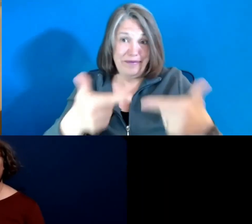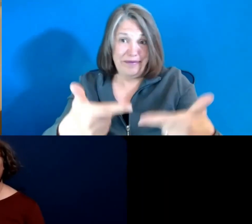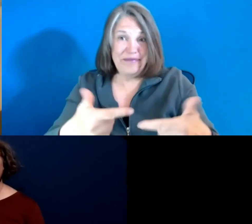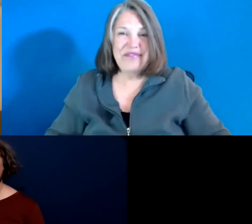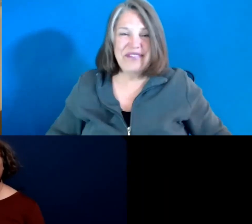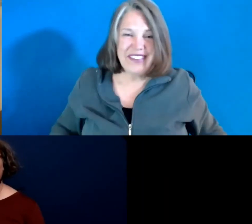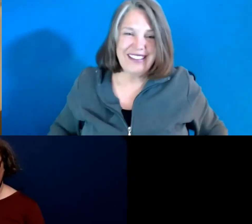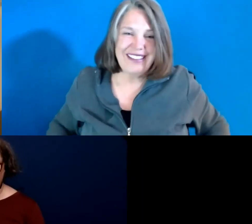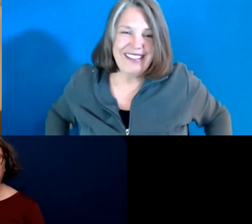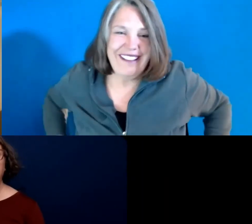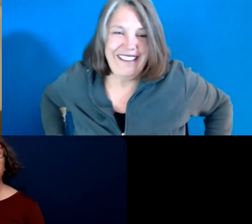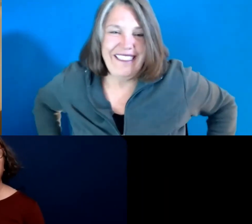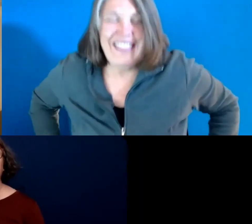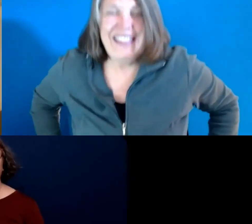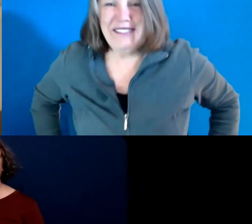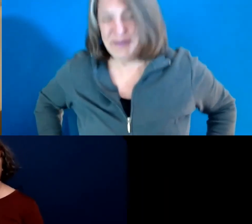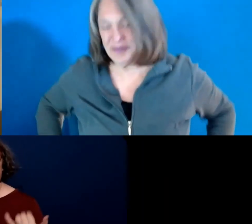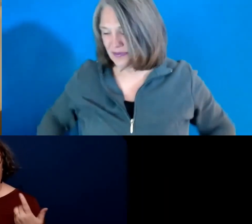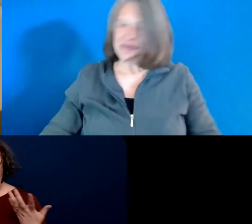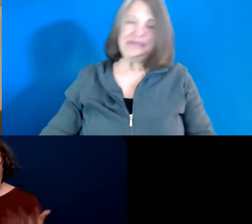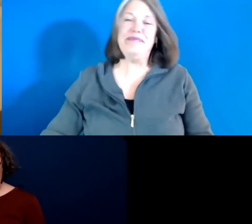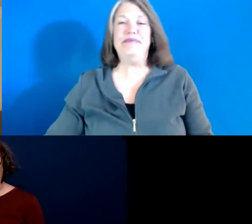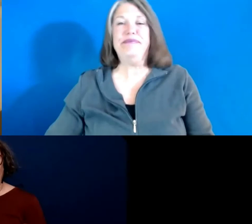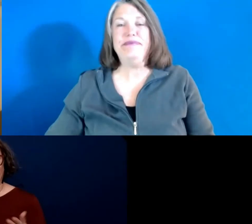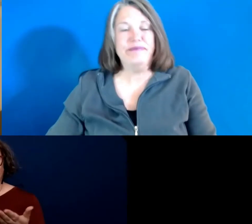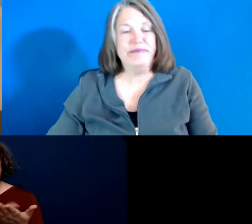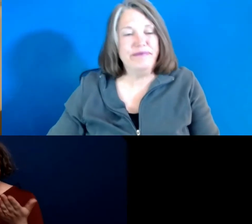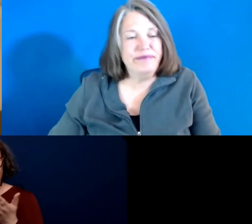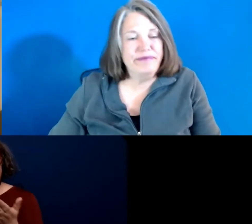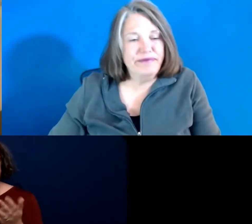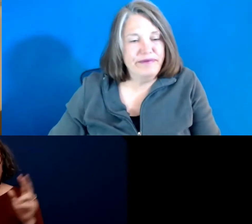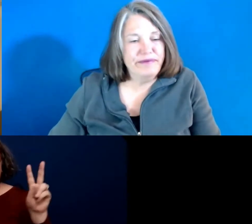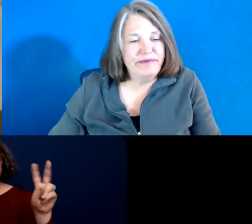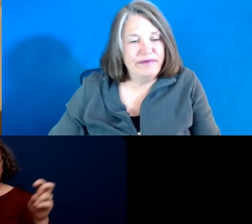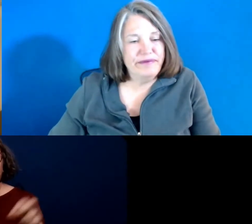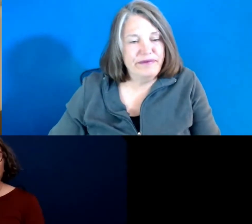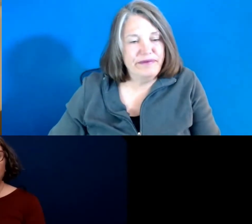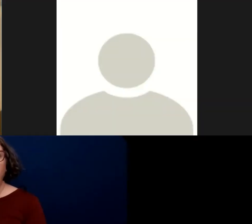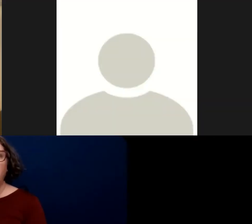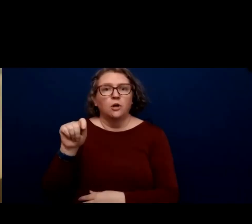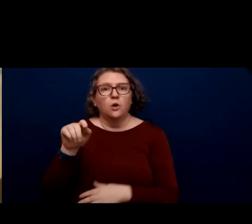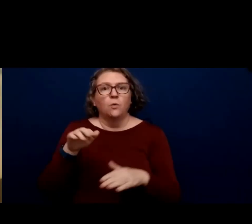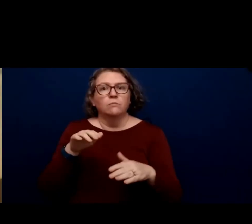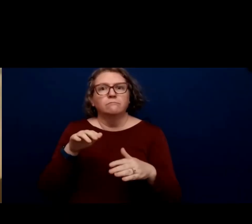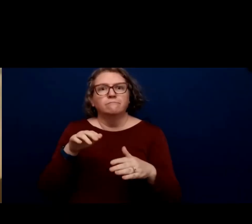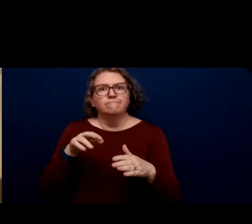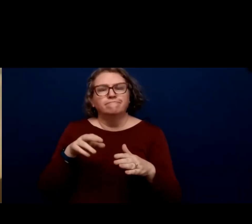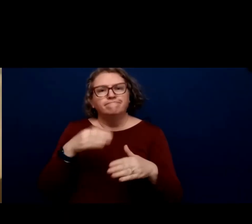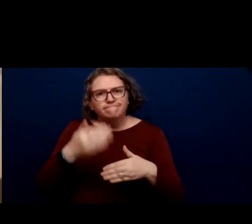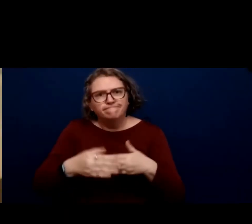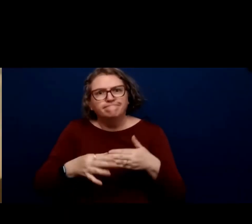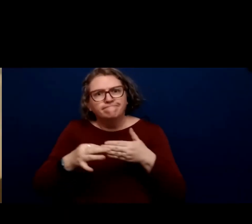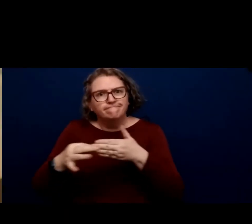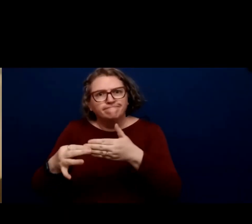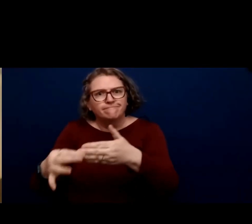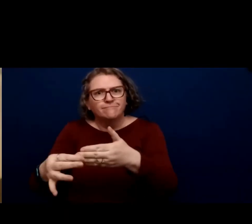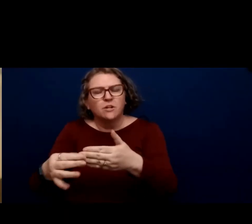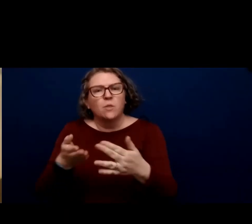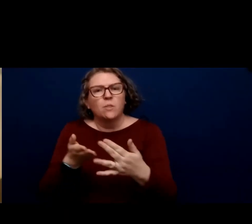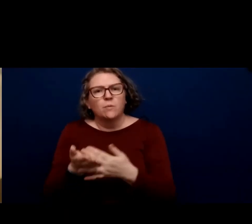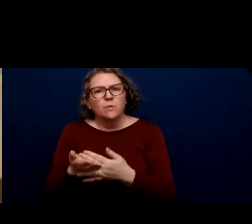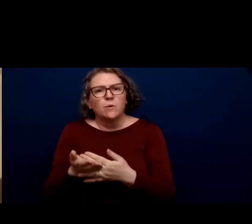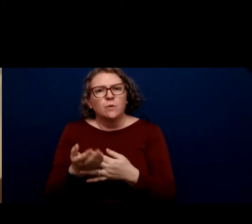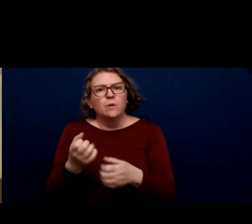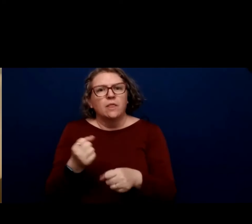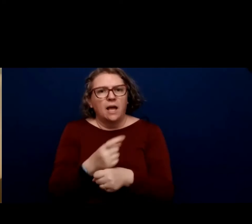that, I think we covered already the topic of in Robert's walking us through how to use the annual